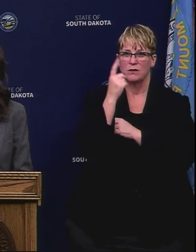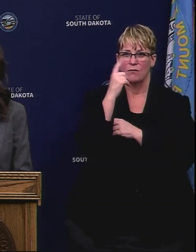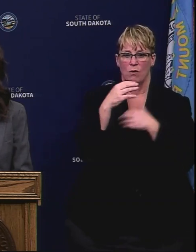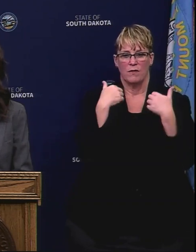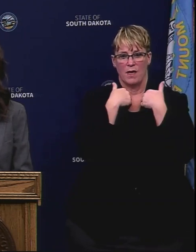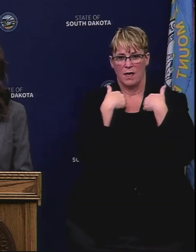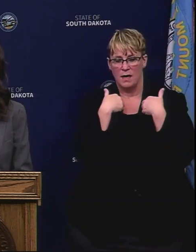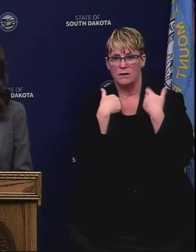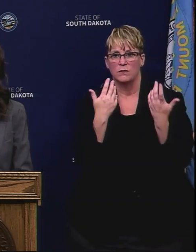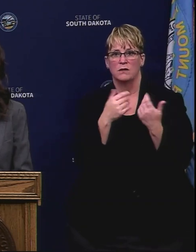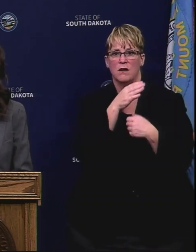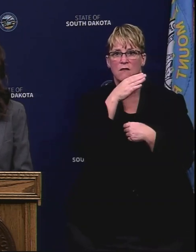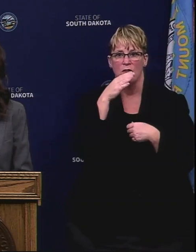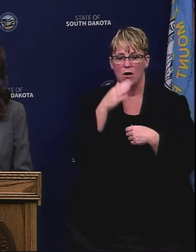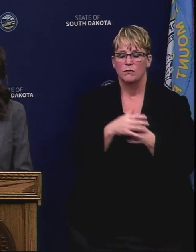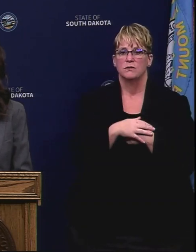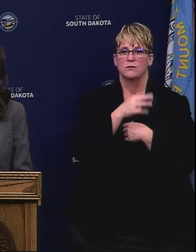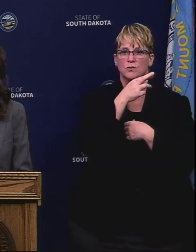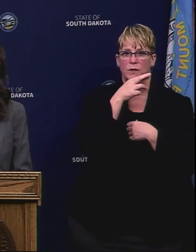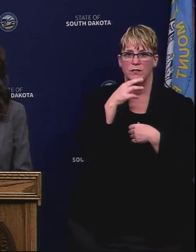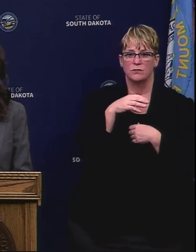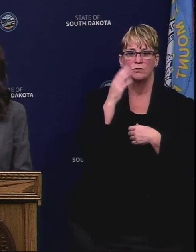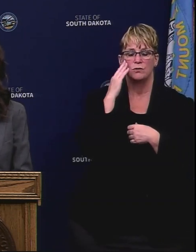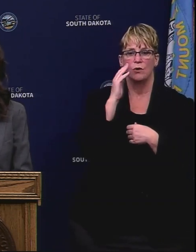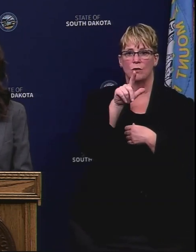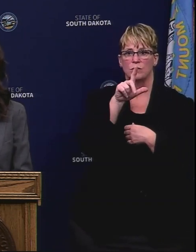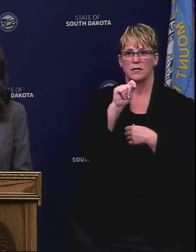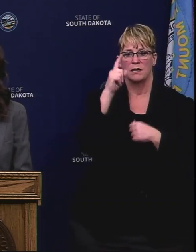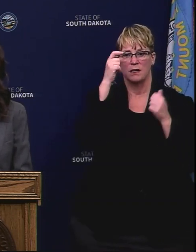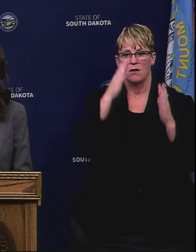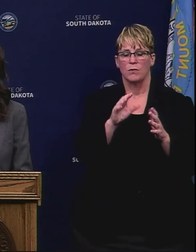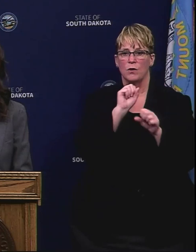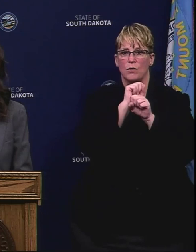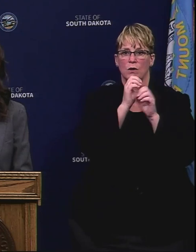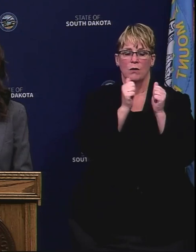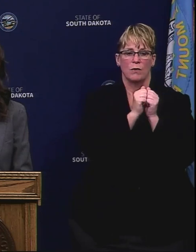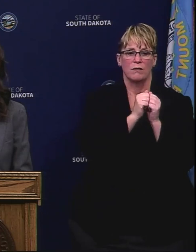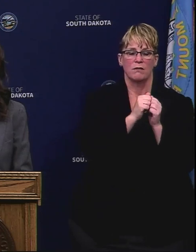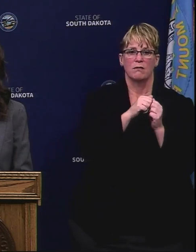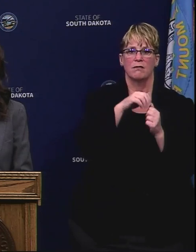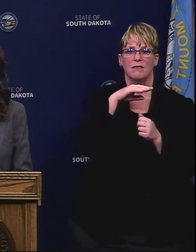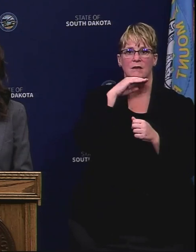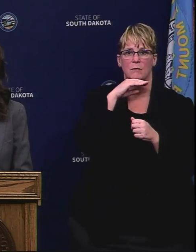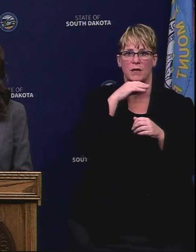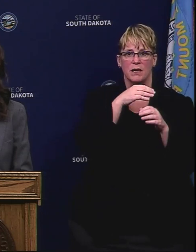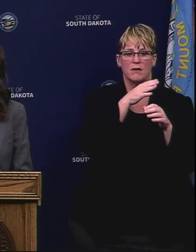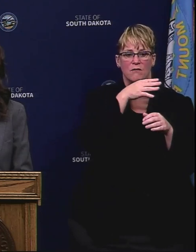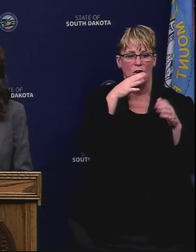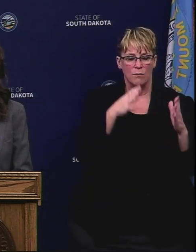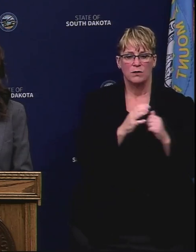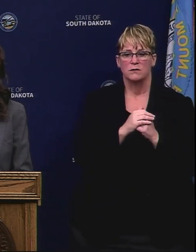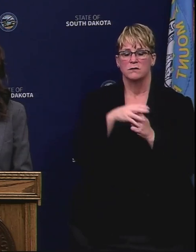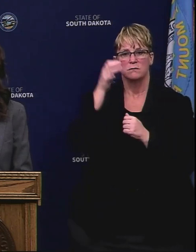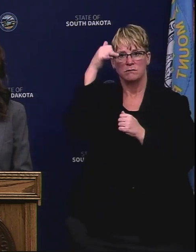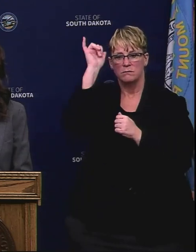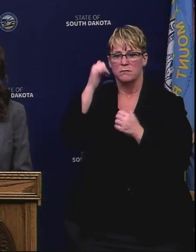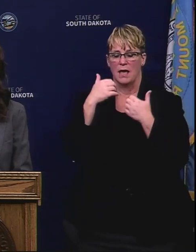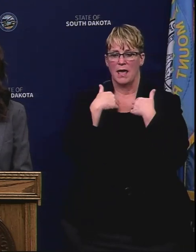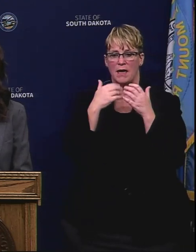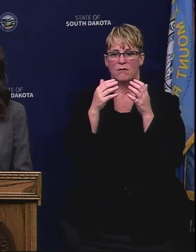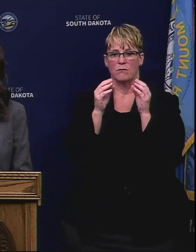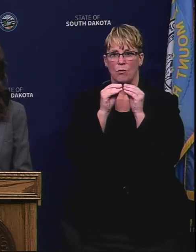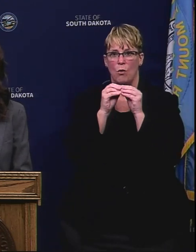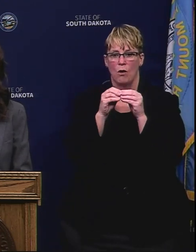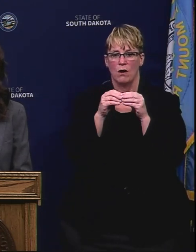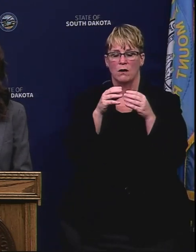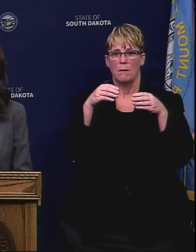our livestock producers. As all of you know, he's been working with our pork producers, our beef producers, helping give them some opportunities for more